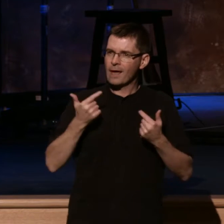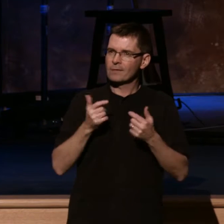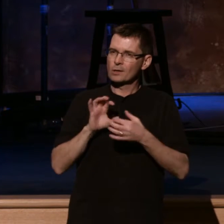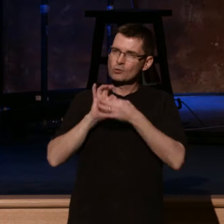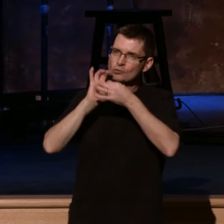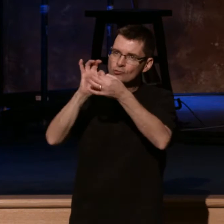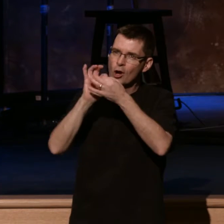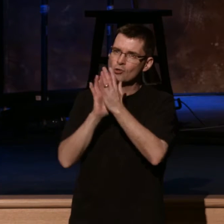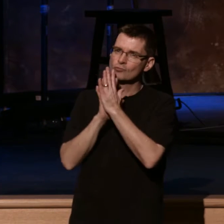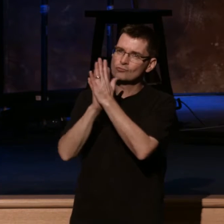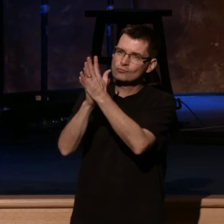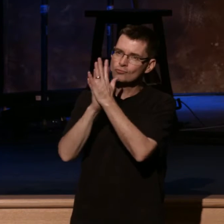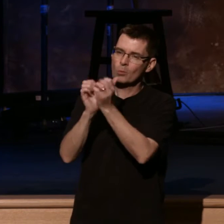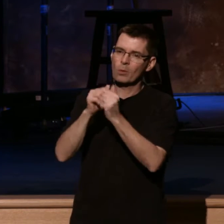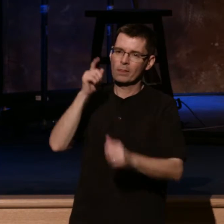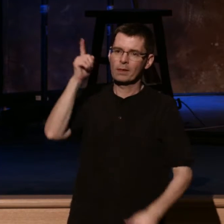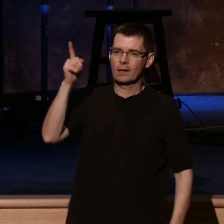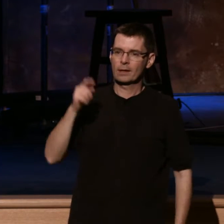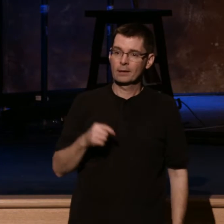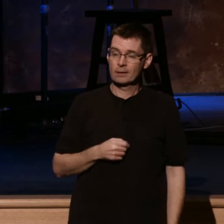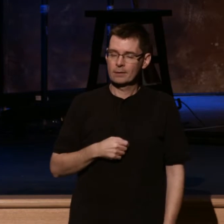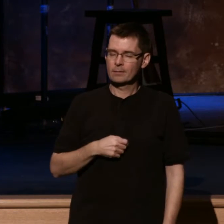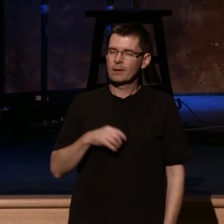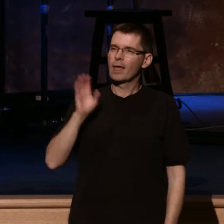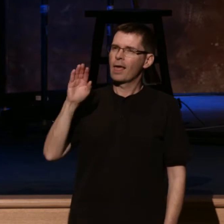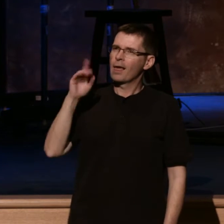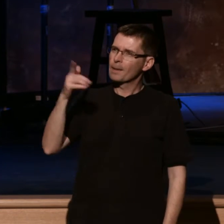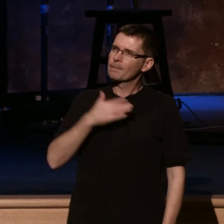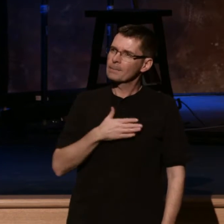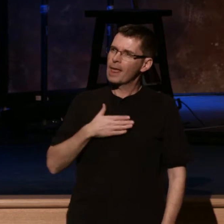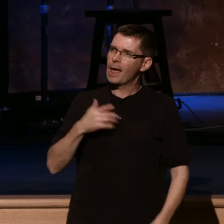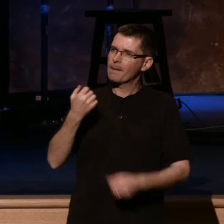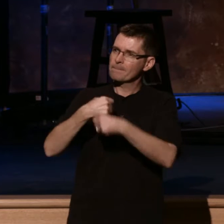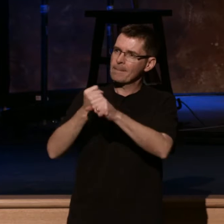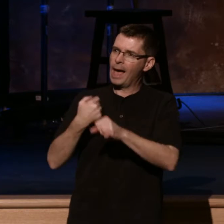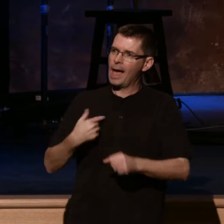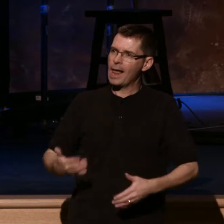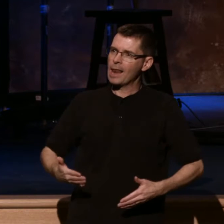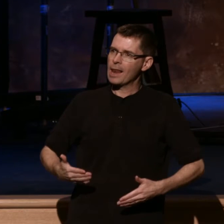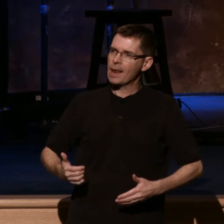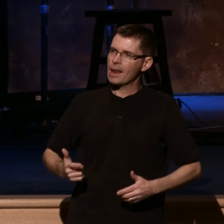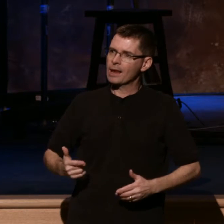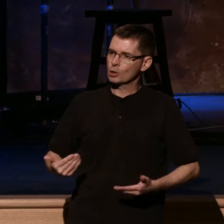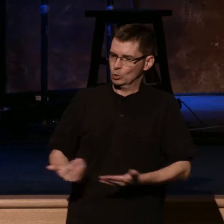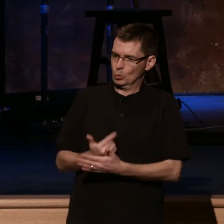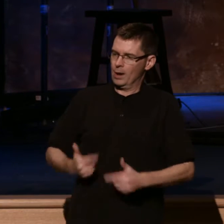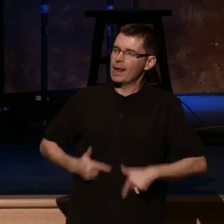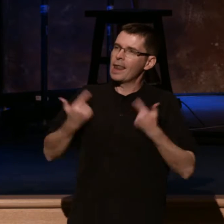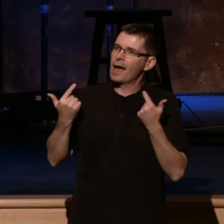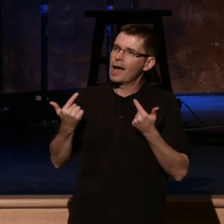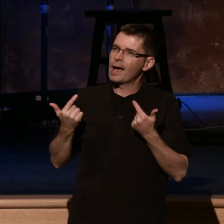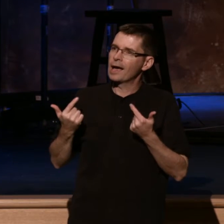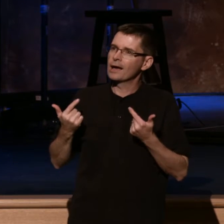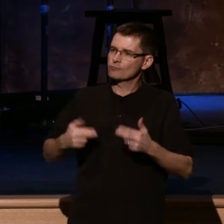Verse 6. Will you not revive us? Let us live again that your people may rejoice in you.